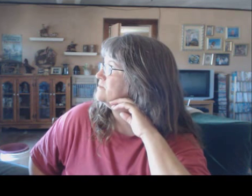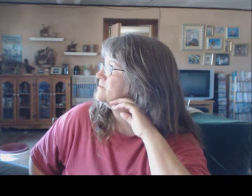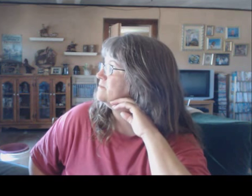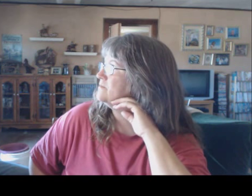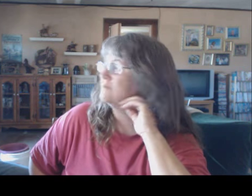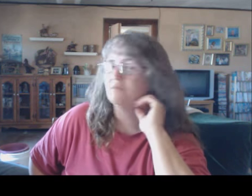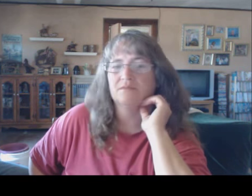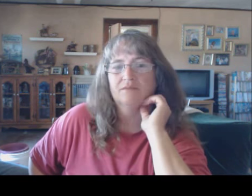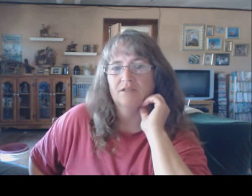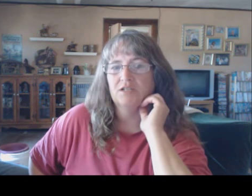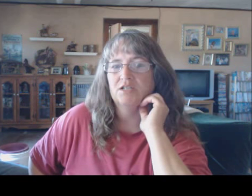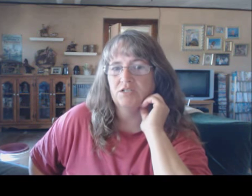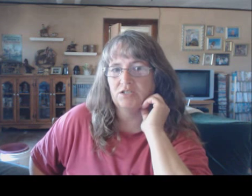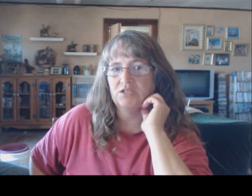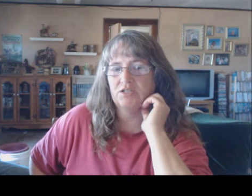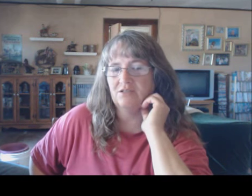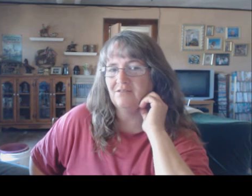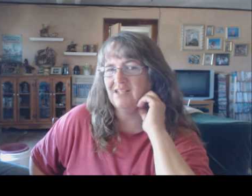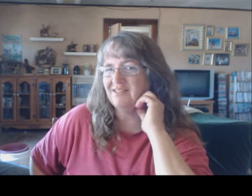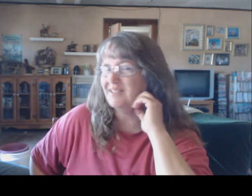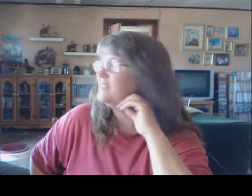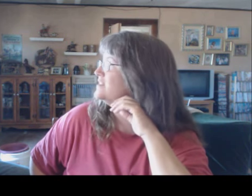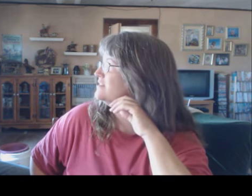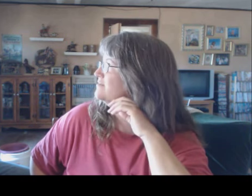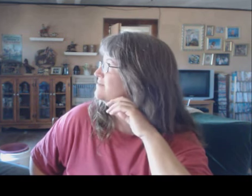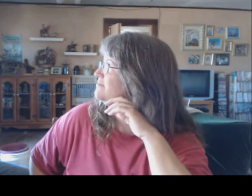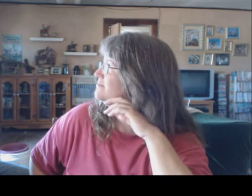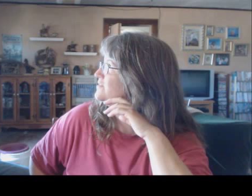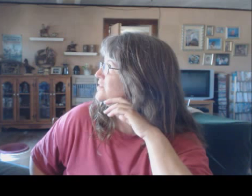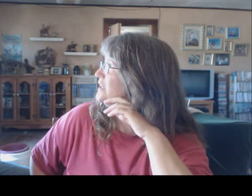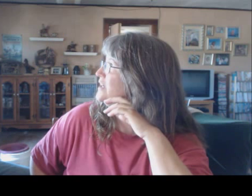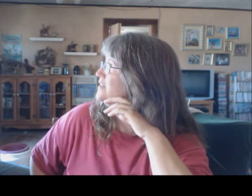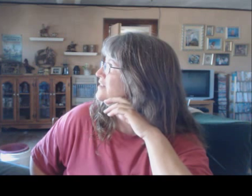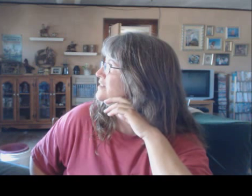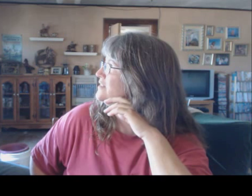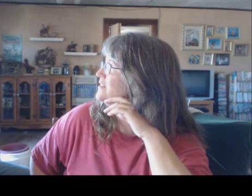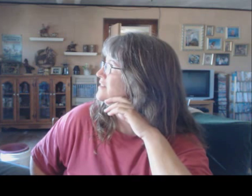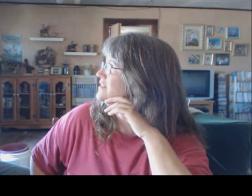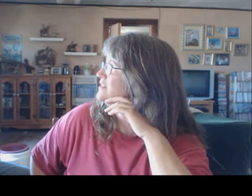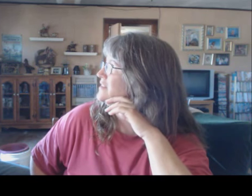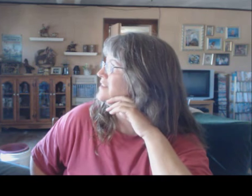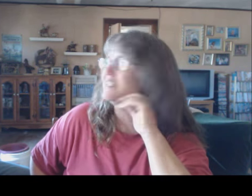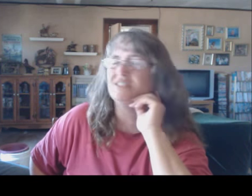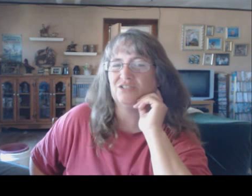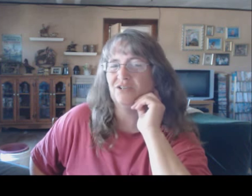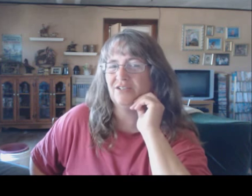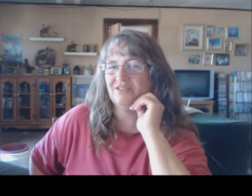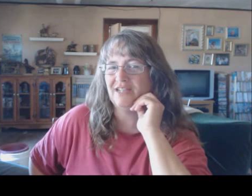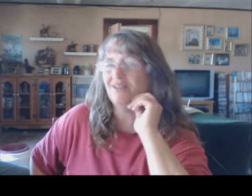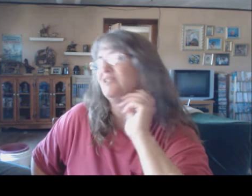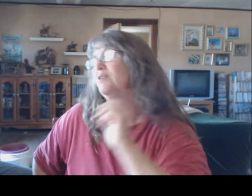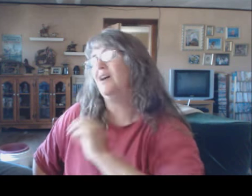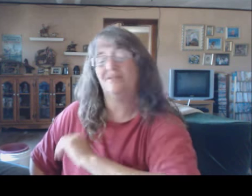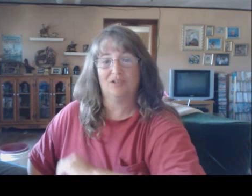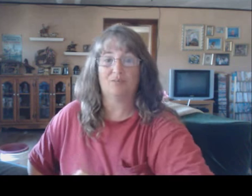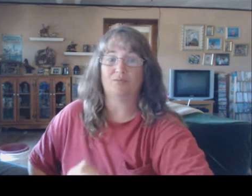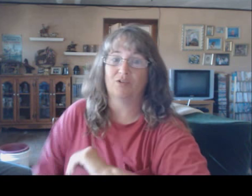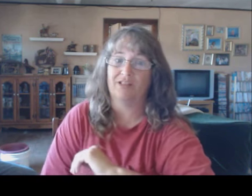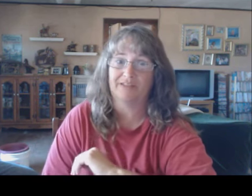300 feet. 200 feet. At least... 300? At least 200. At least 200. I was hoping more